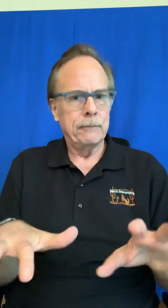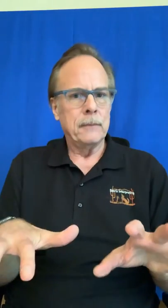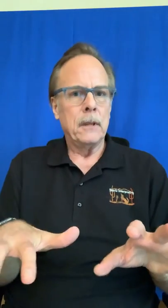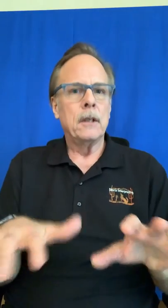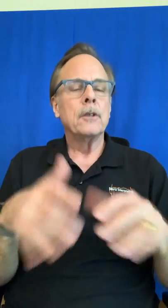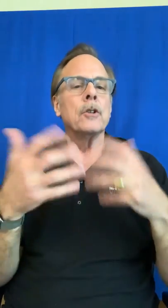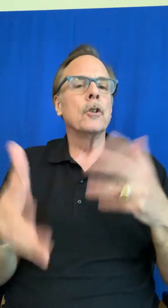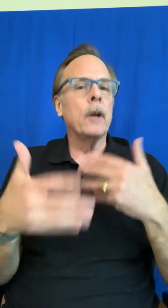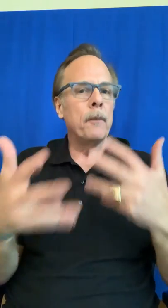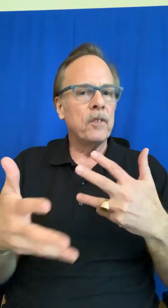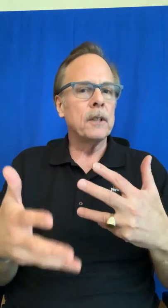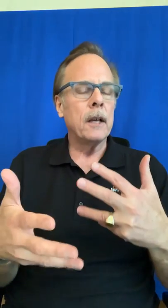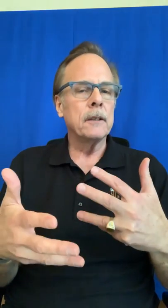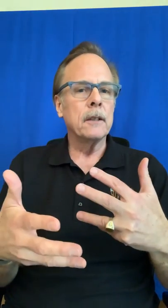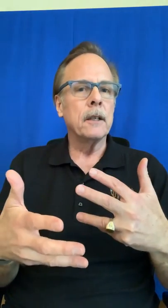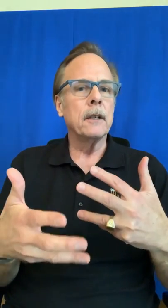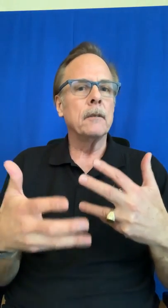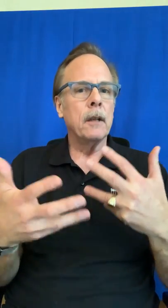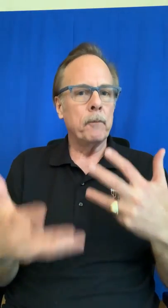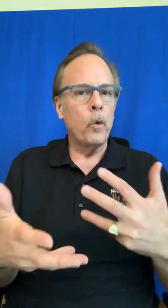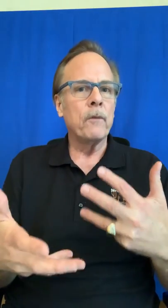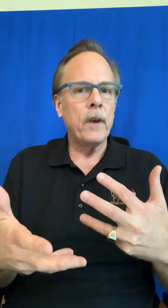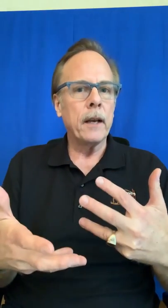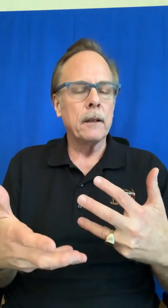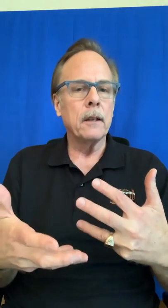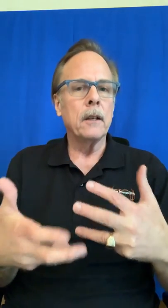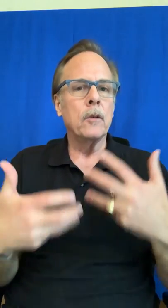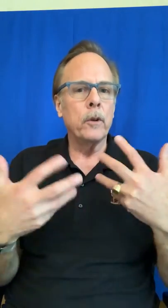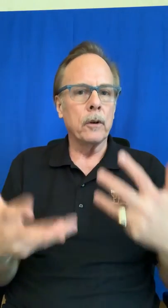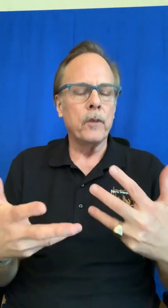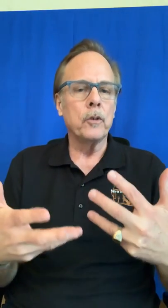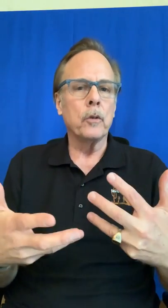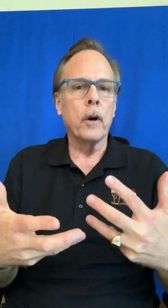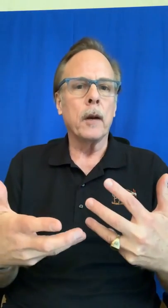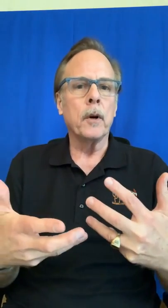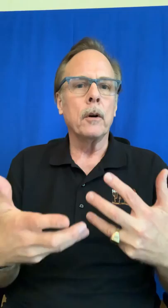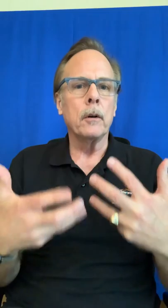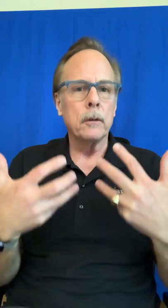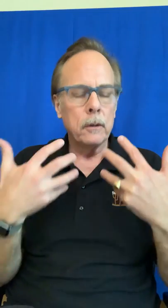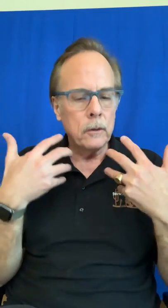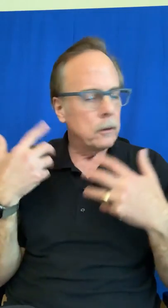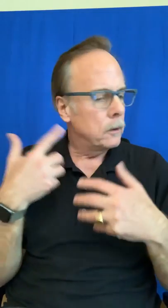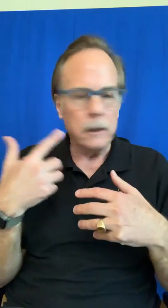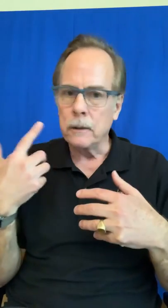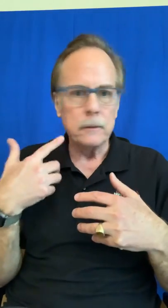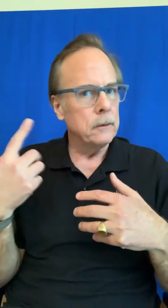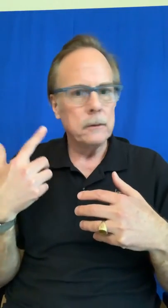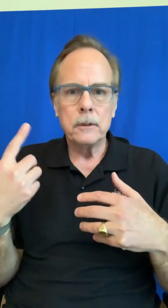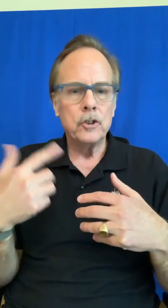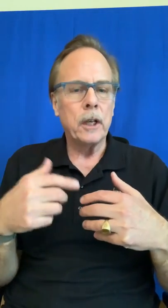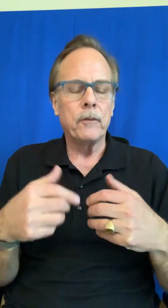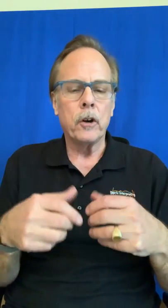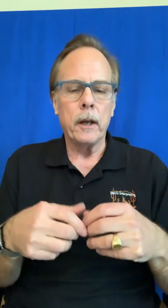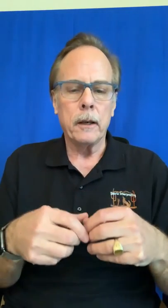so you're emphasizing it more emphatically with your facial grammar the shake of your head